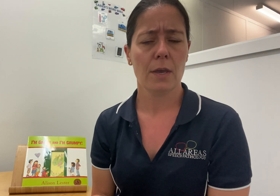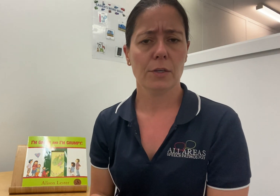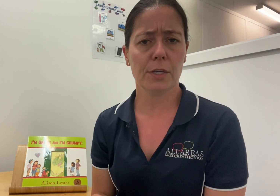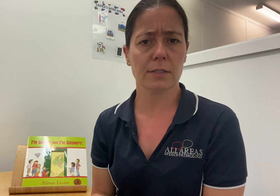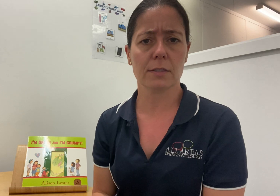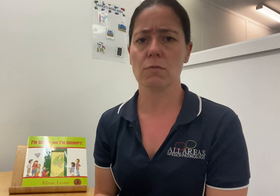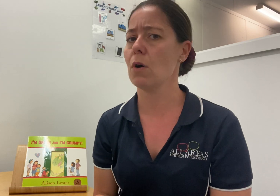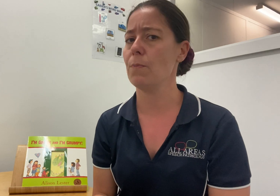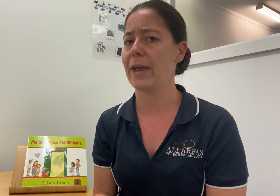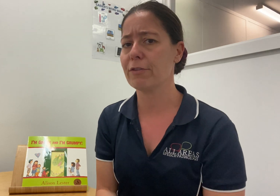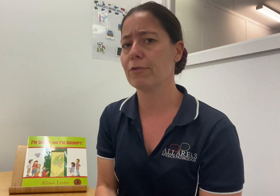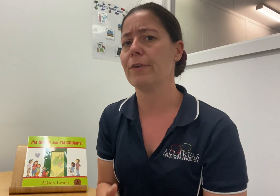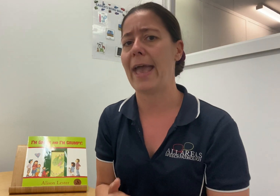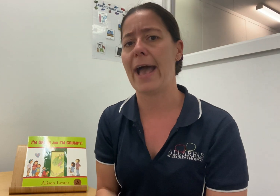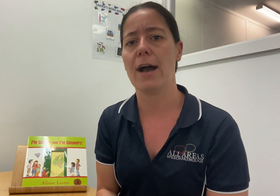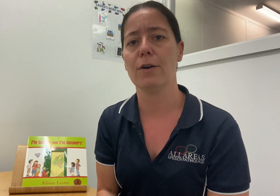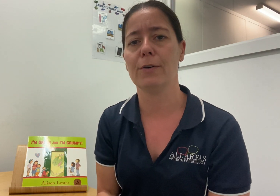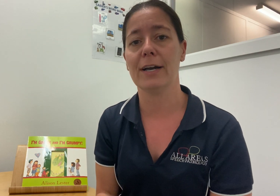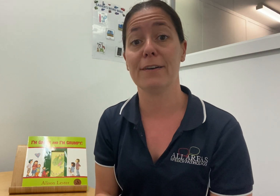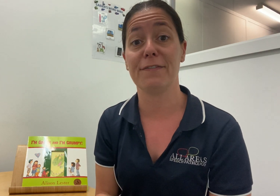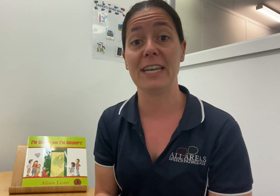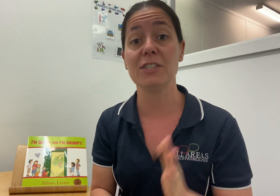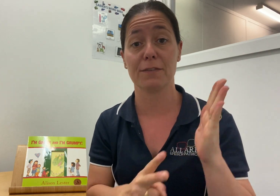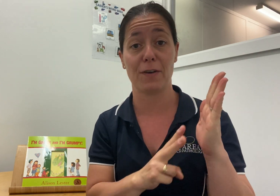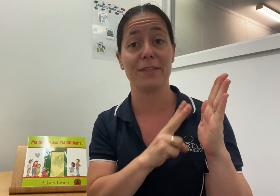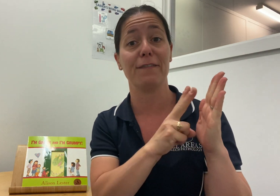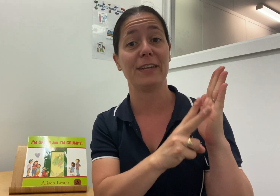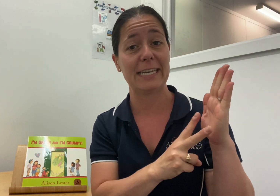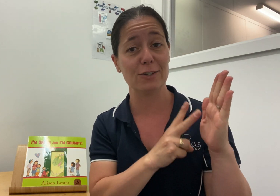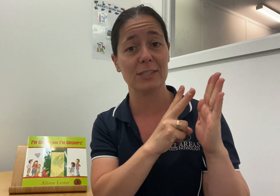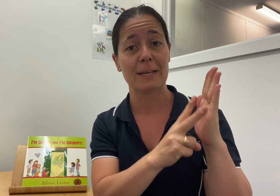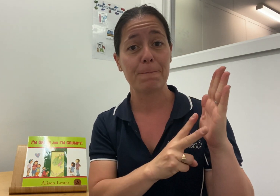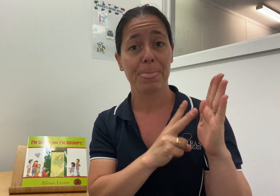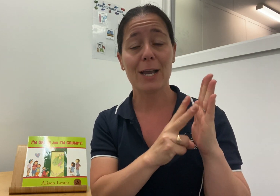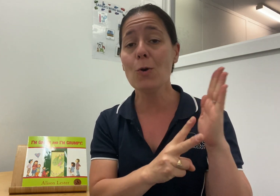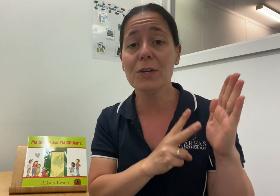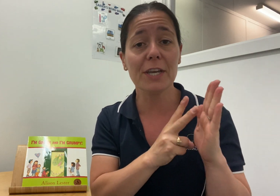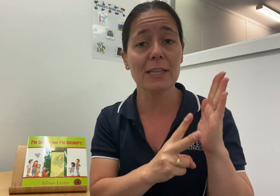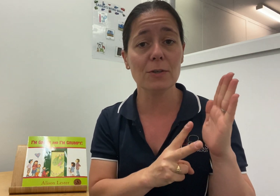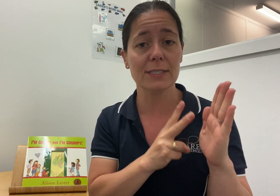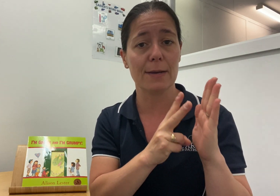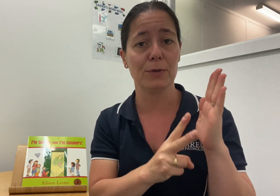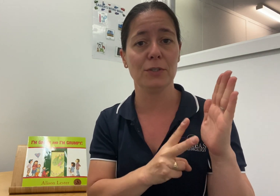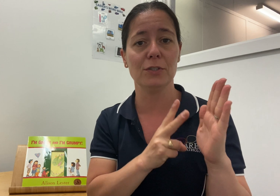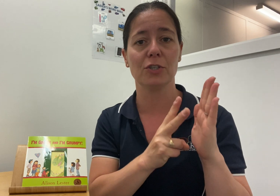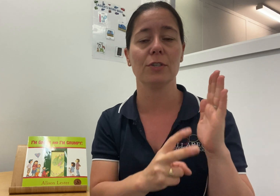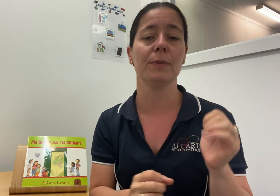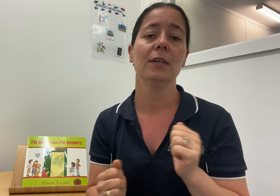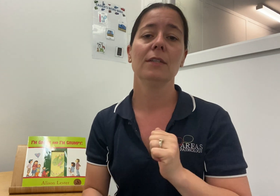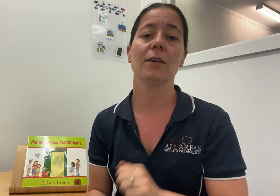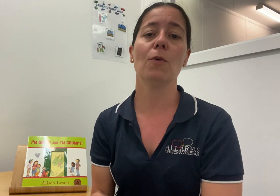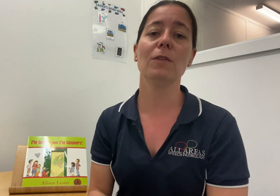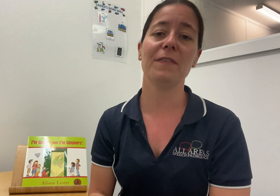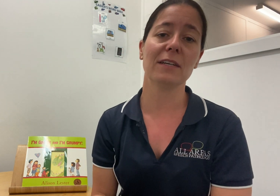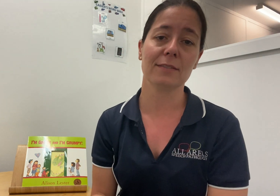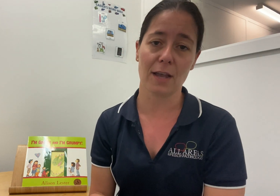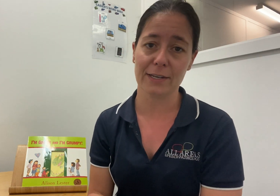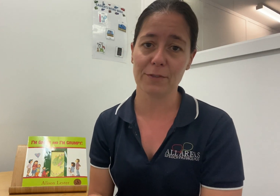you can scroll back through our feed to find the videos. Or you can look us up on YouTube. So all of our Sign of the